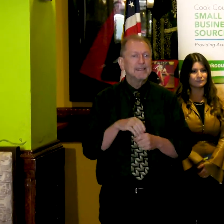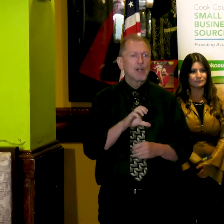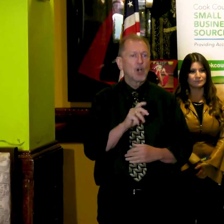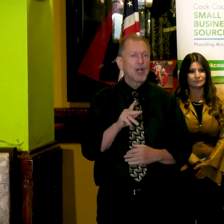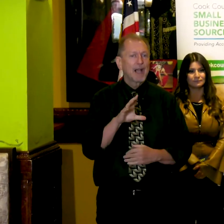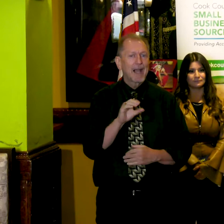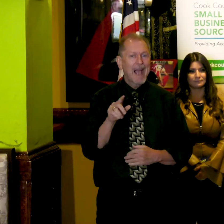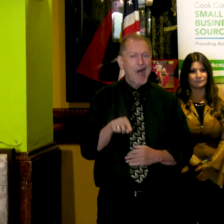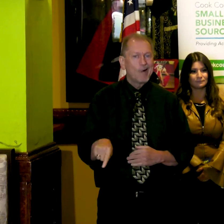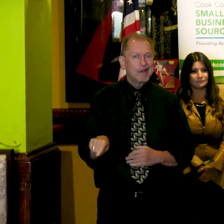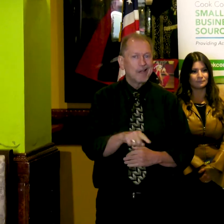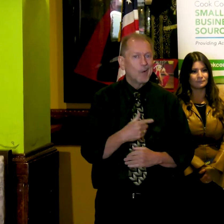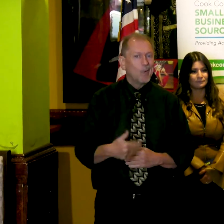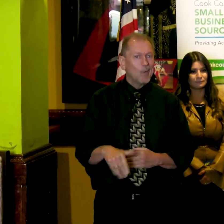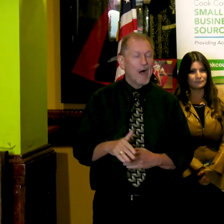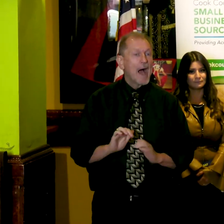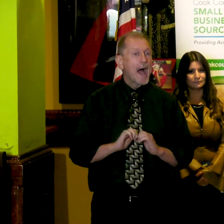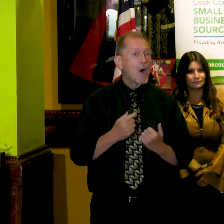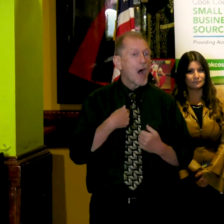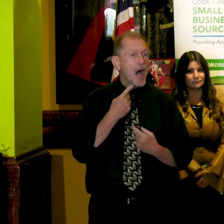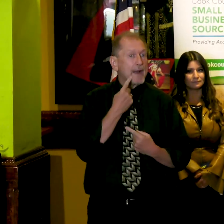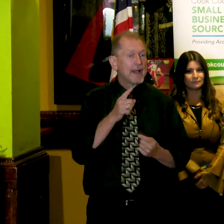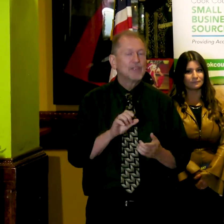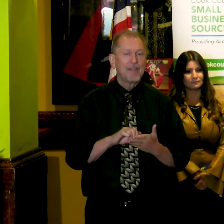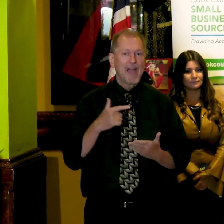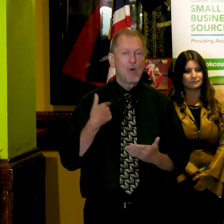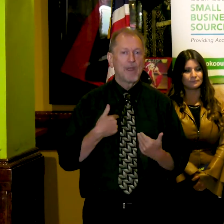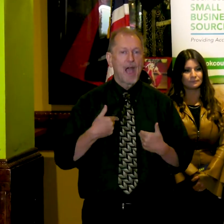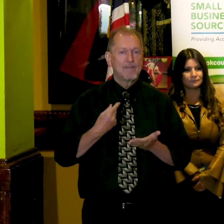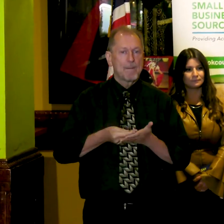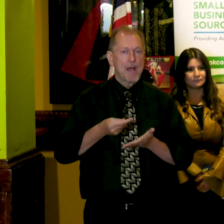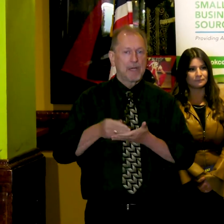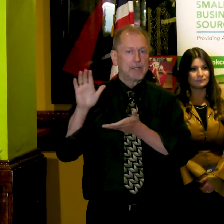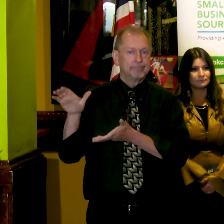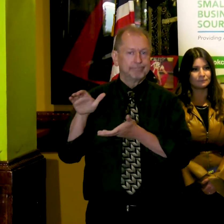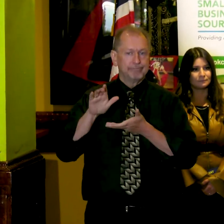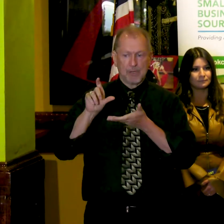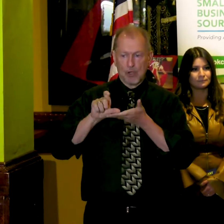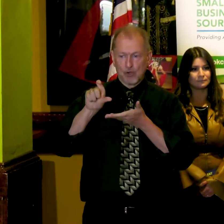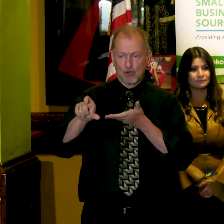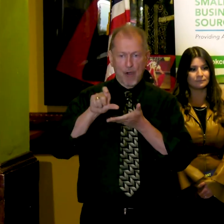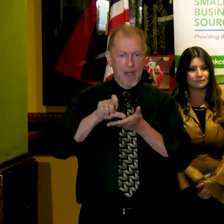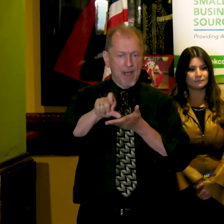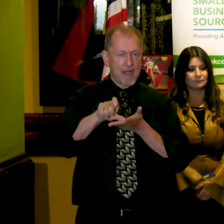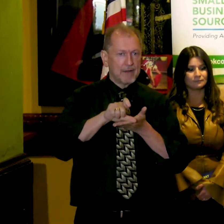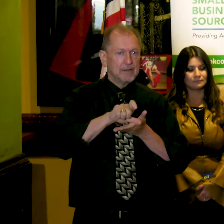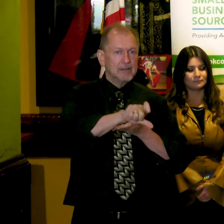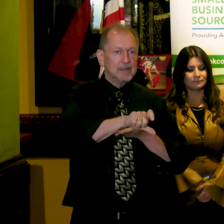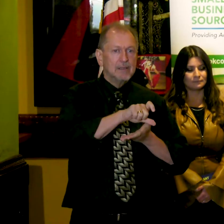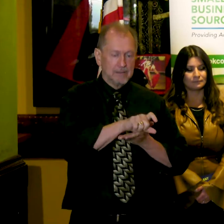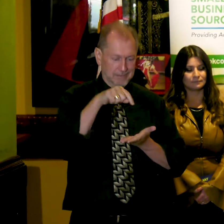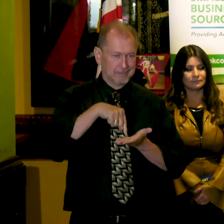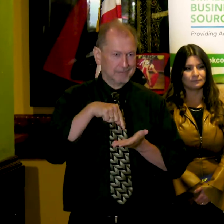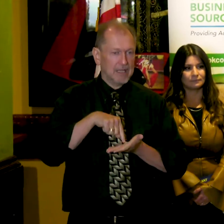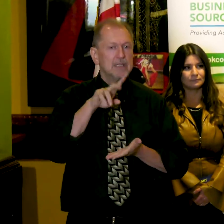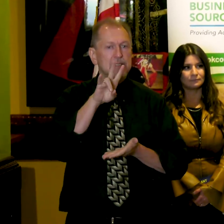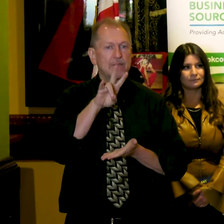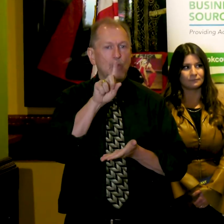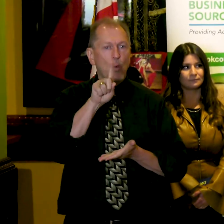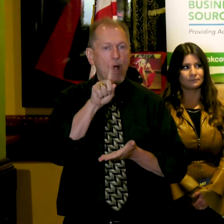Today I'm thrilled to announce our Grow Grant program which will provide $71 million through